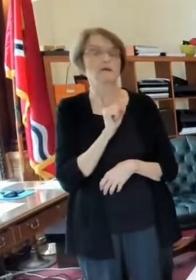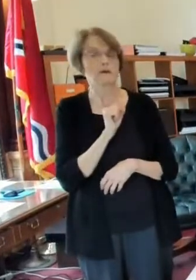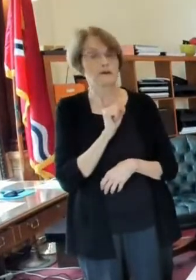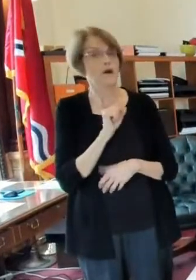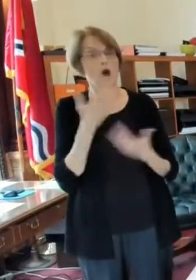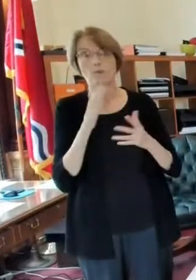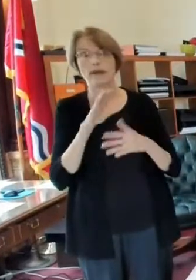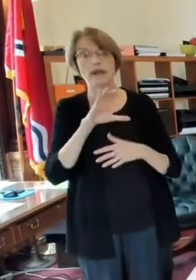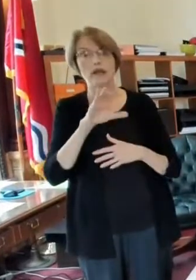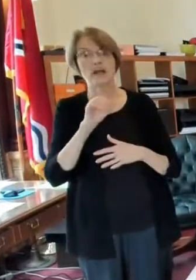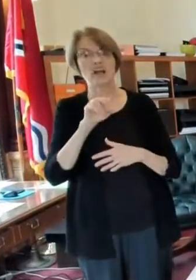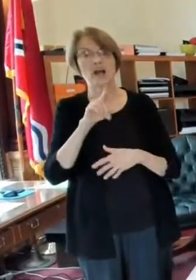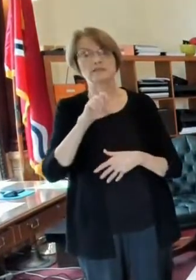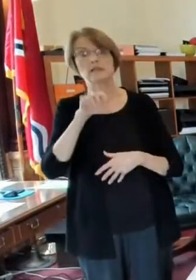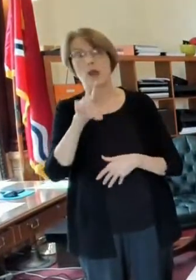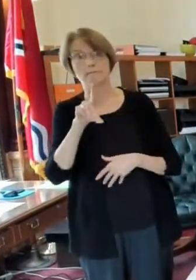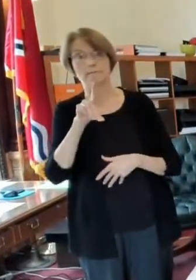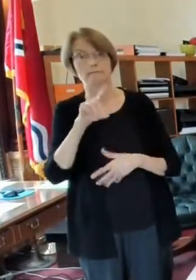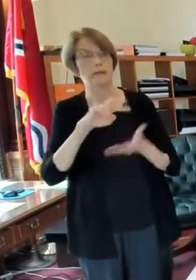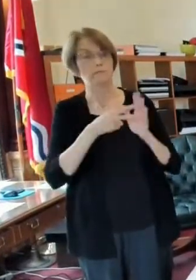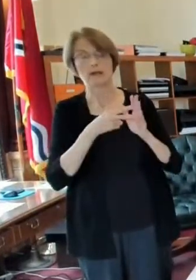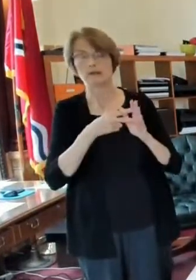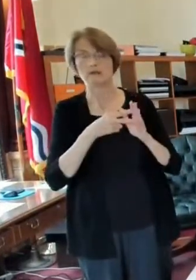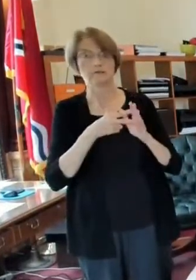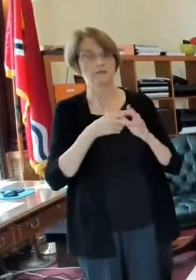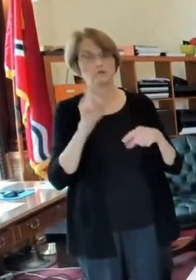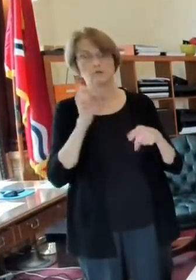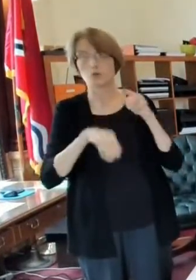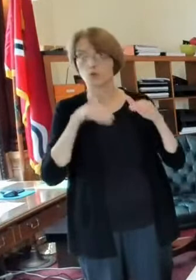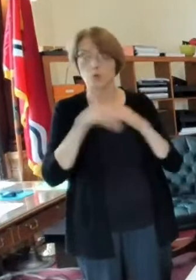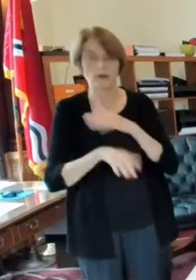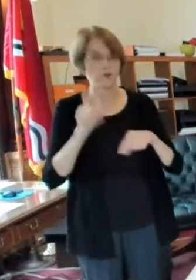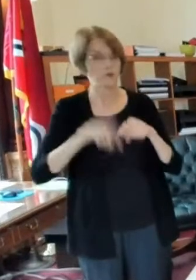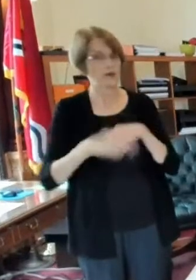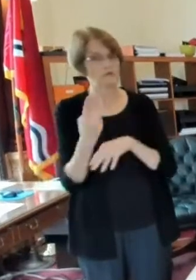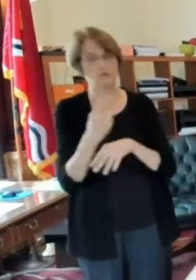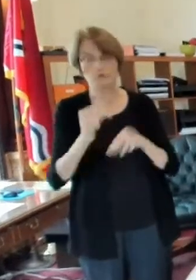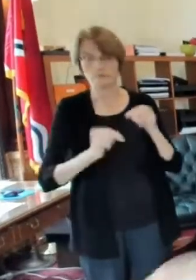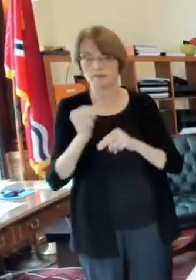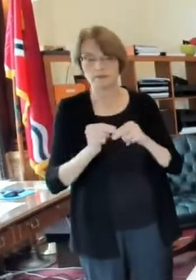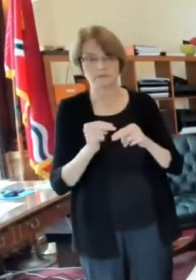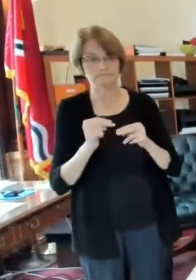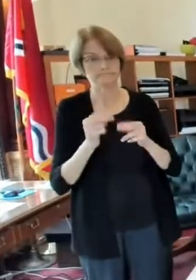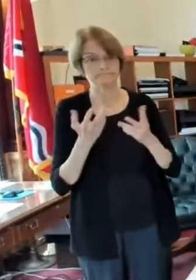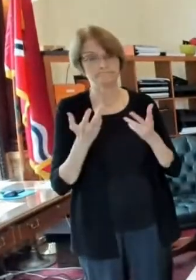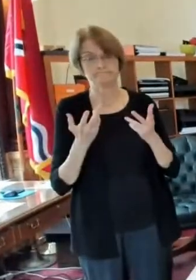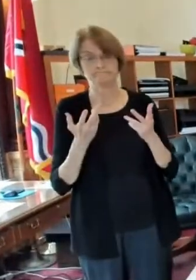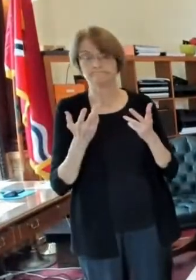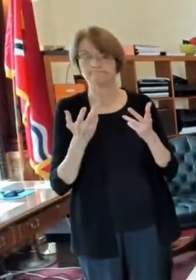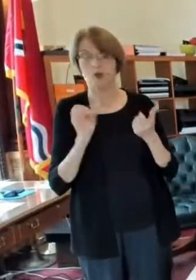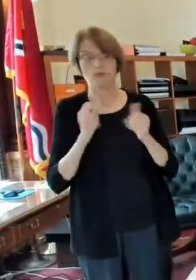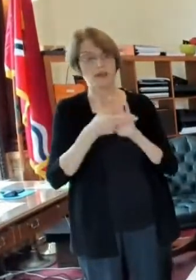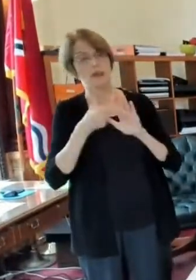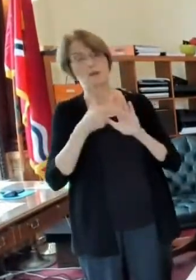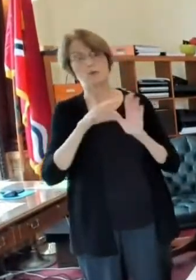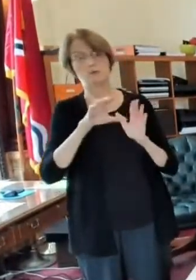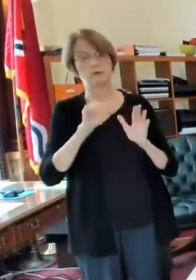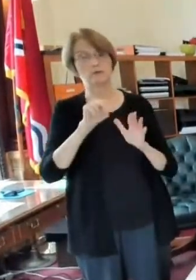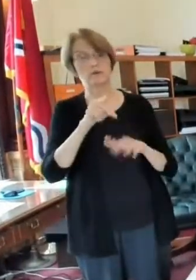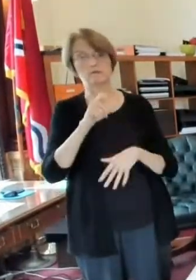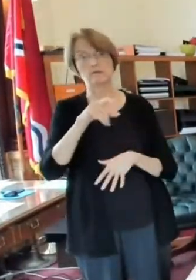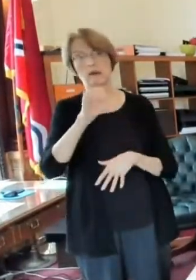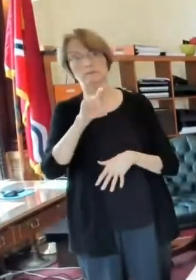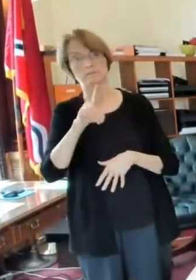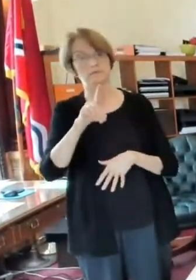excuse me it had already been condemned and